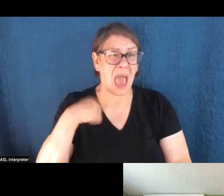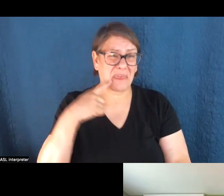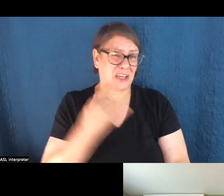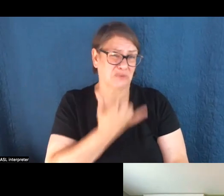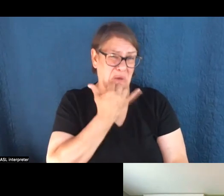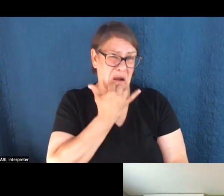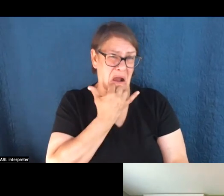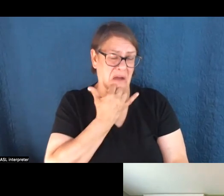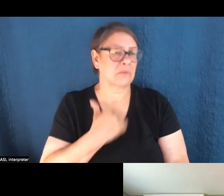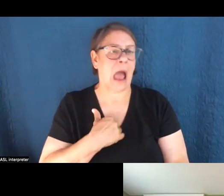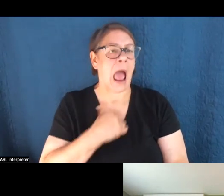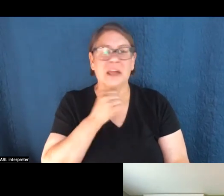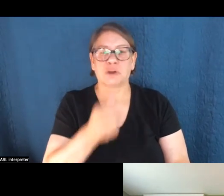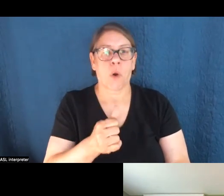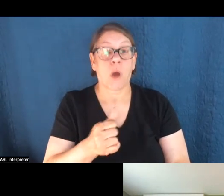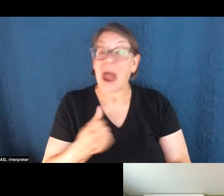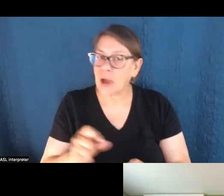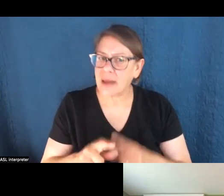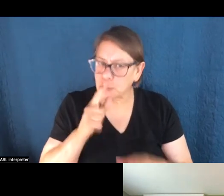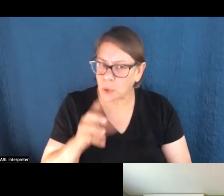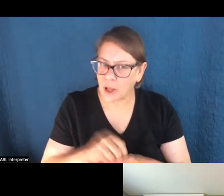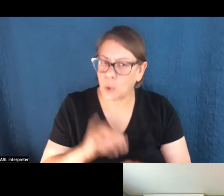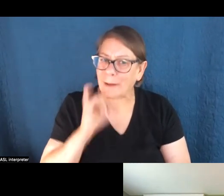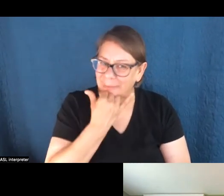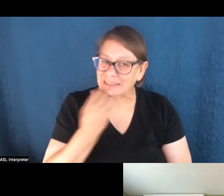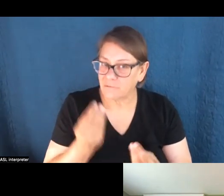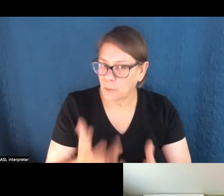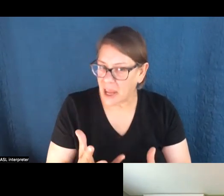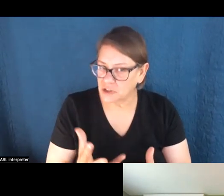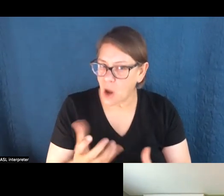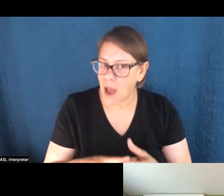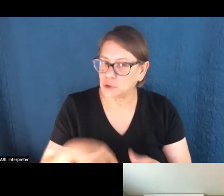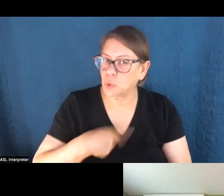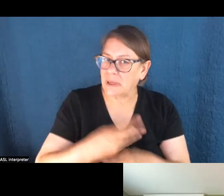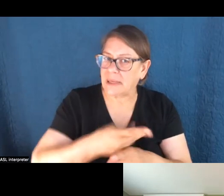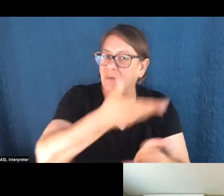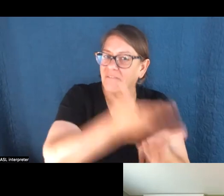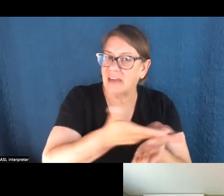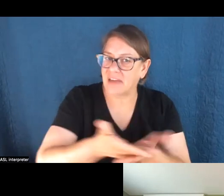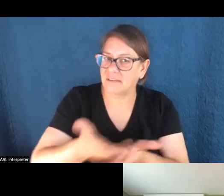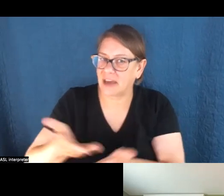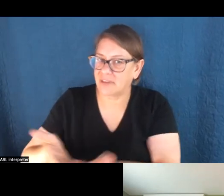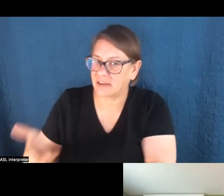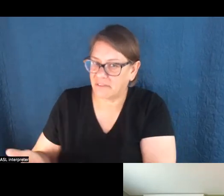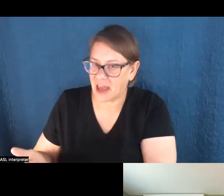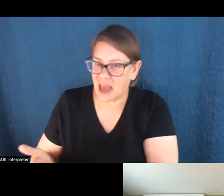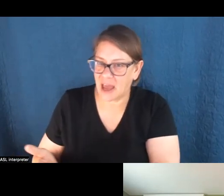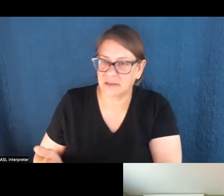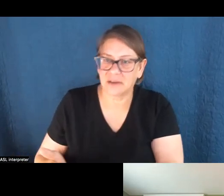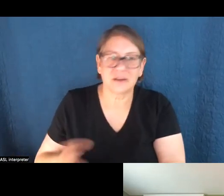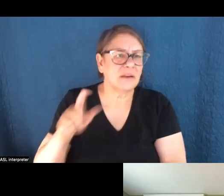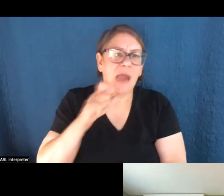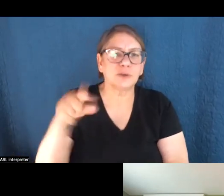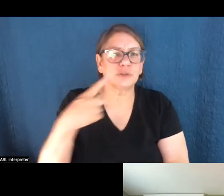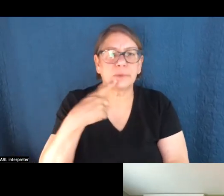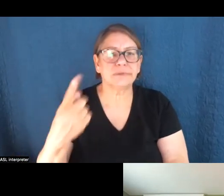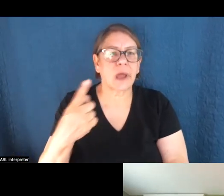avoid putting misinformation in my stories. Like I want to keep things factual and not just quote somebody who doesn't like a solar farm, you know, saying that really